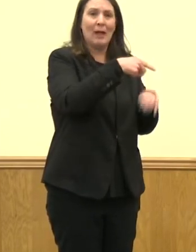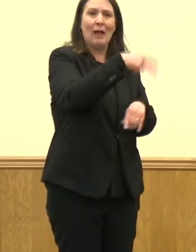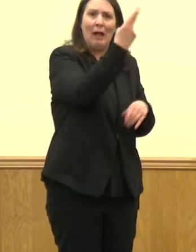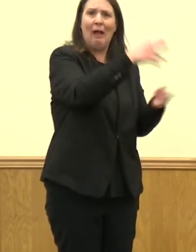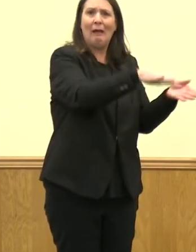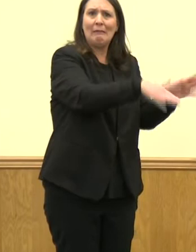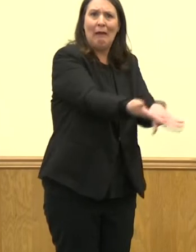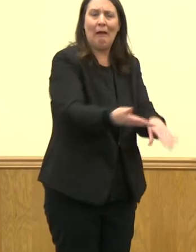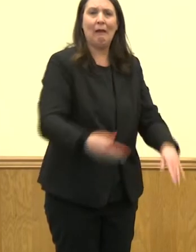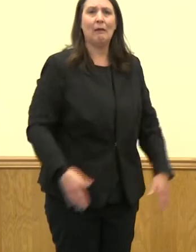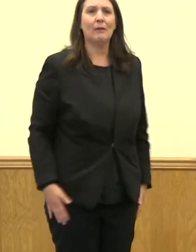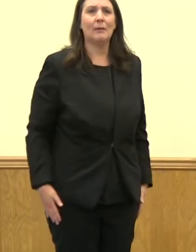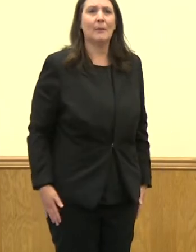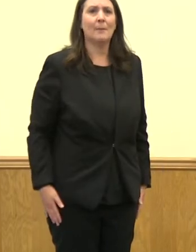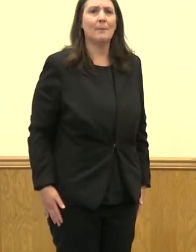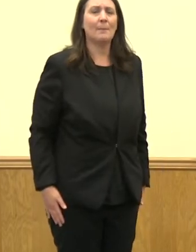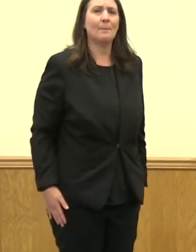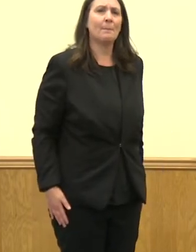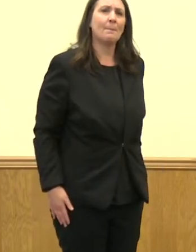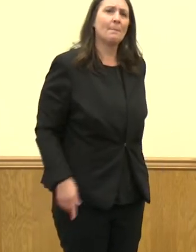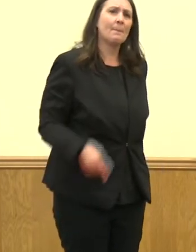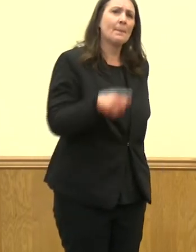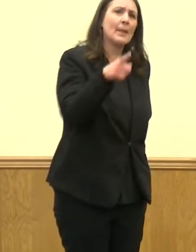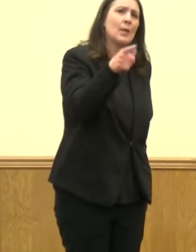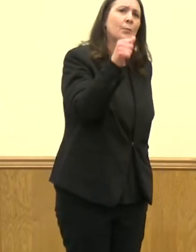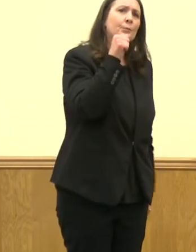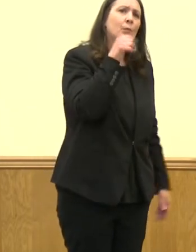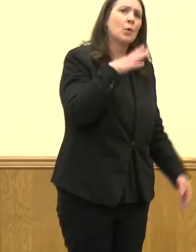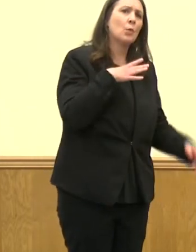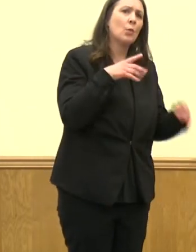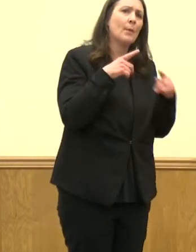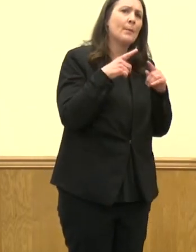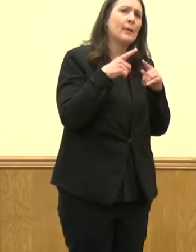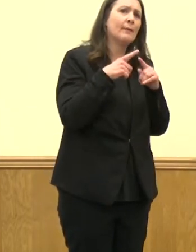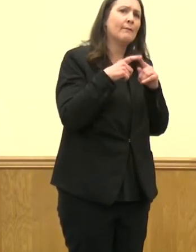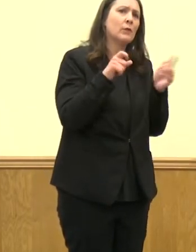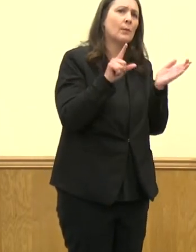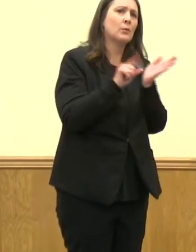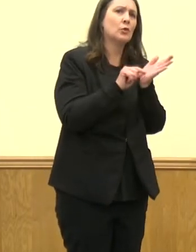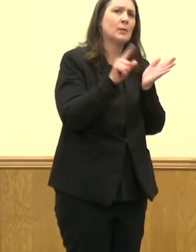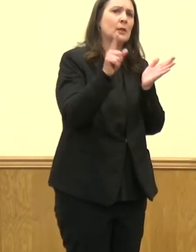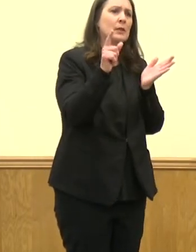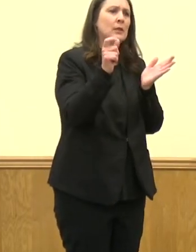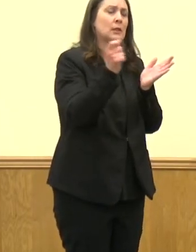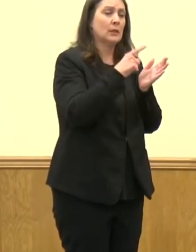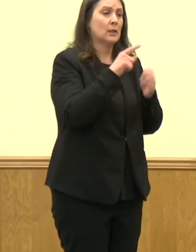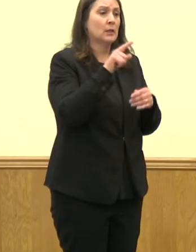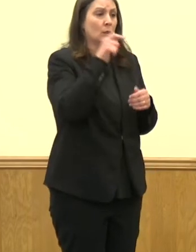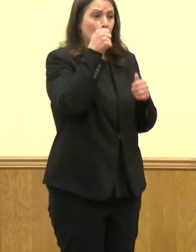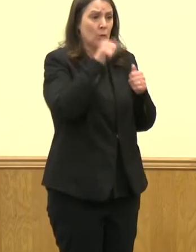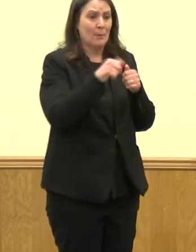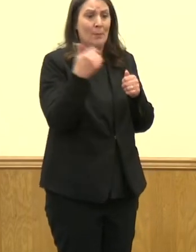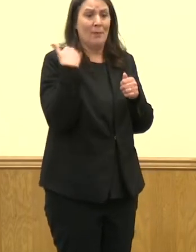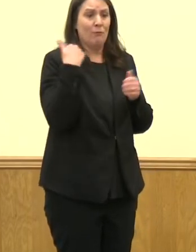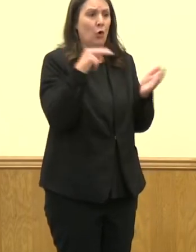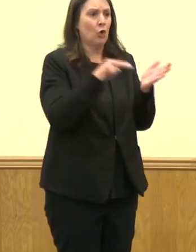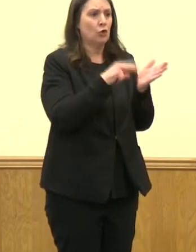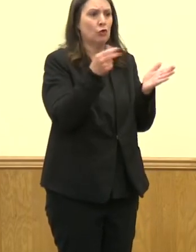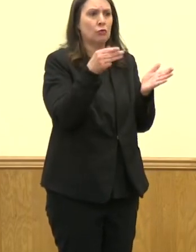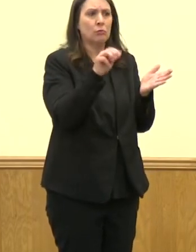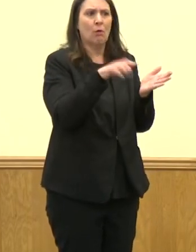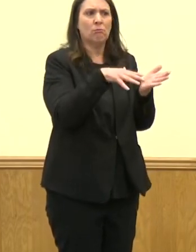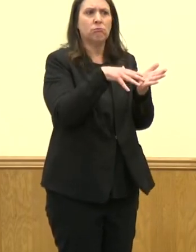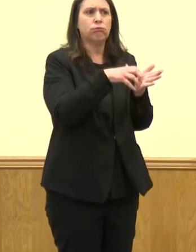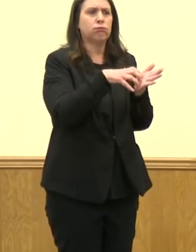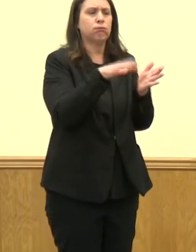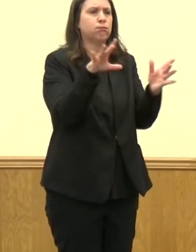Prior to vaccination, the nursing homes were really vulnerable. You know, how has that gone with Omicron if everybody is